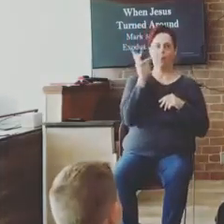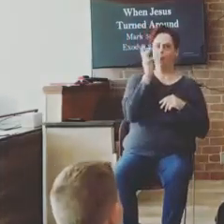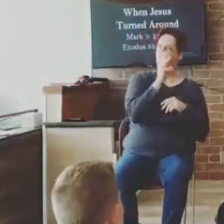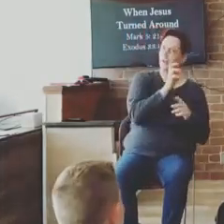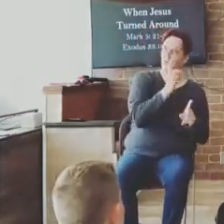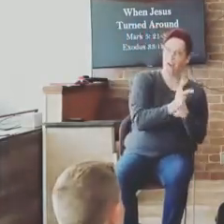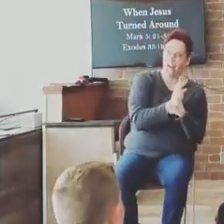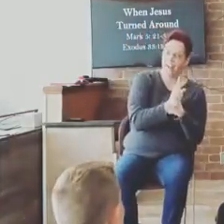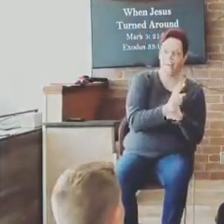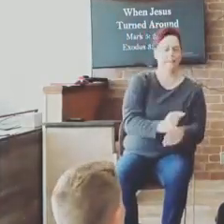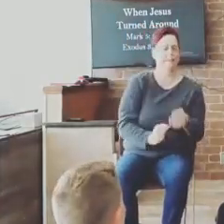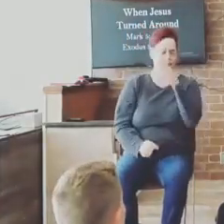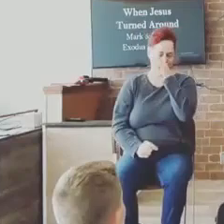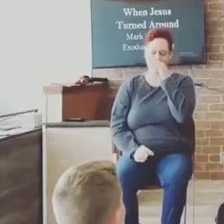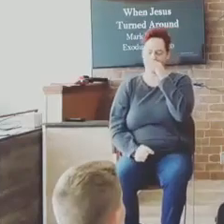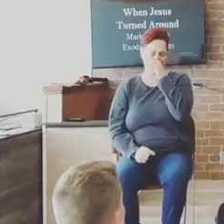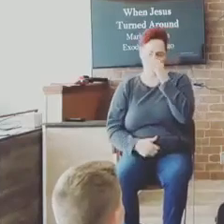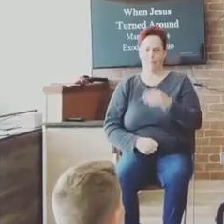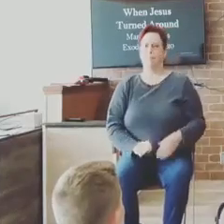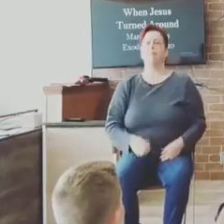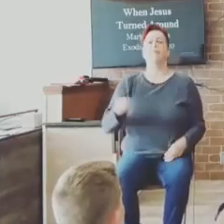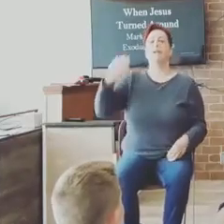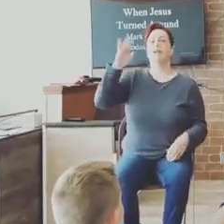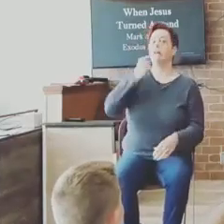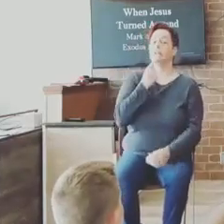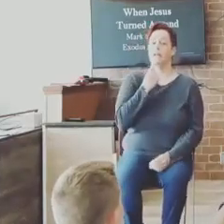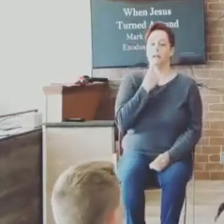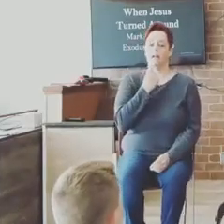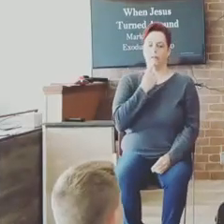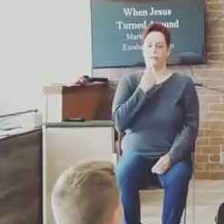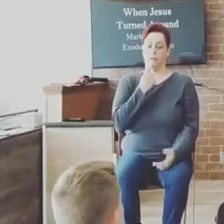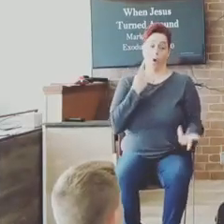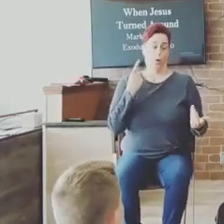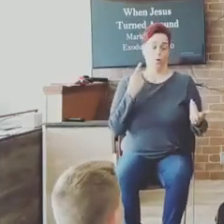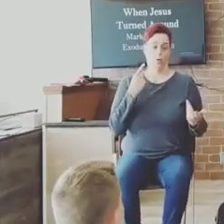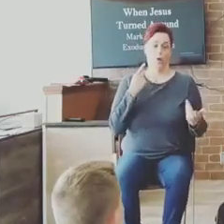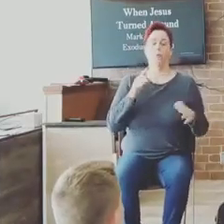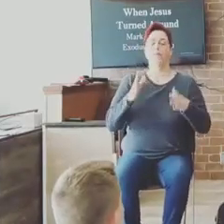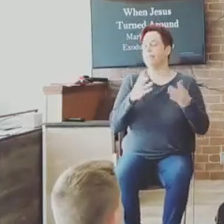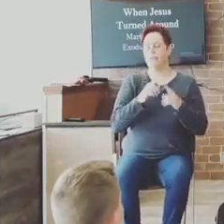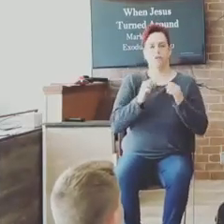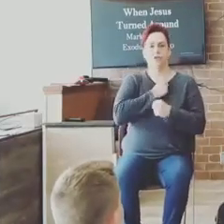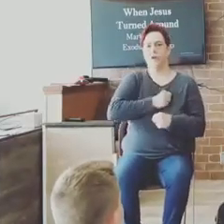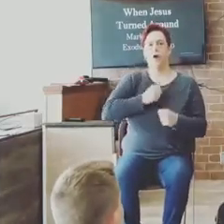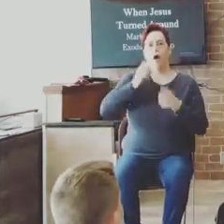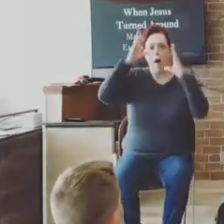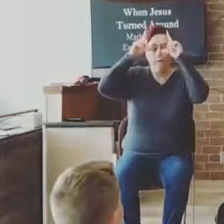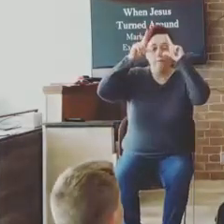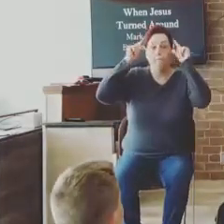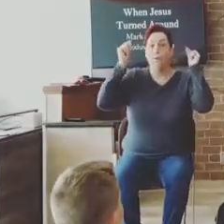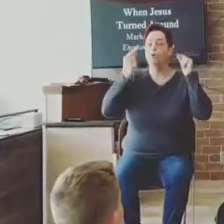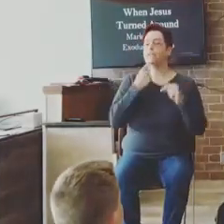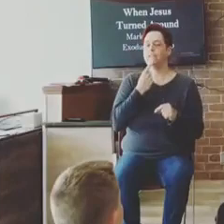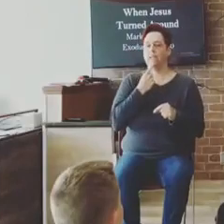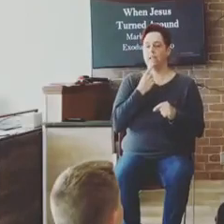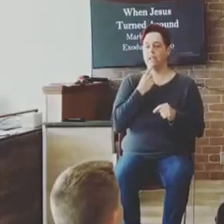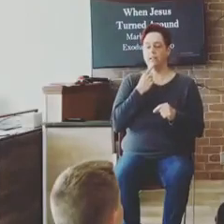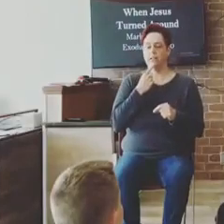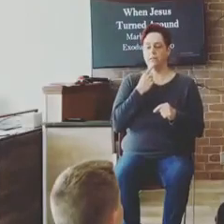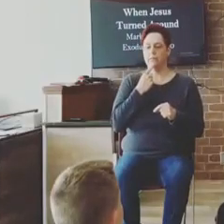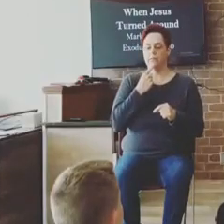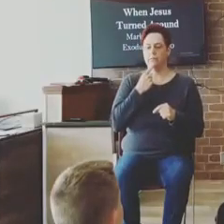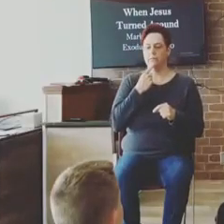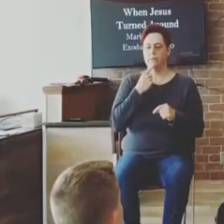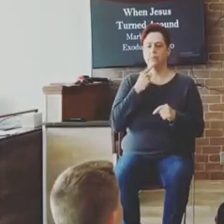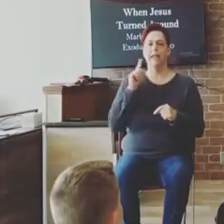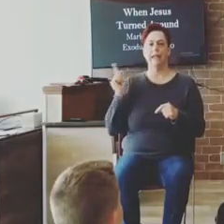But that's what God was doing. He's like, you can't see this. So Moses is like, Alright, I'll take what I can get. So Moses is looking at the back part of God. That's